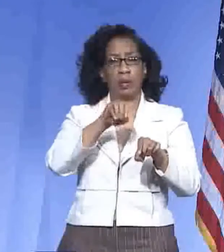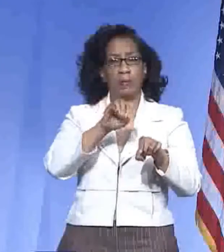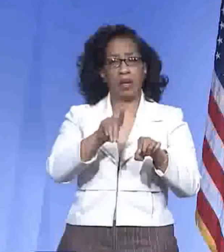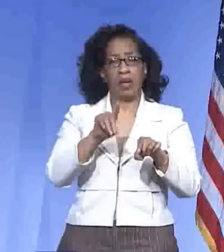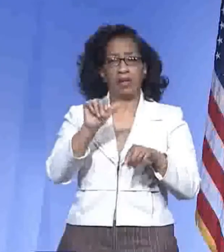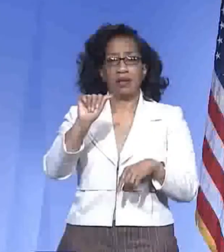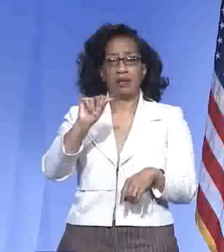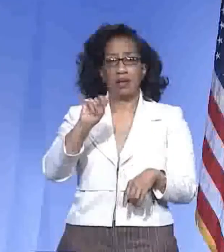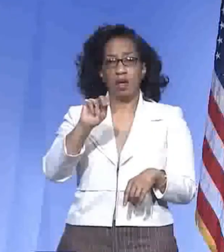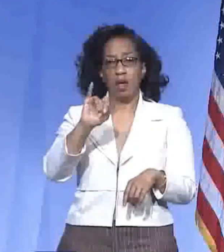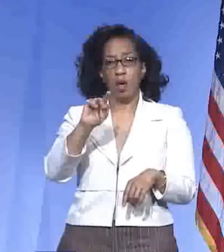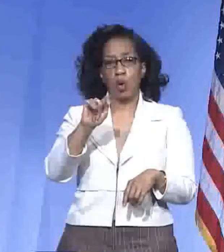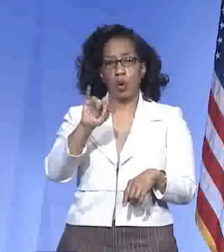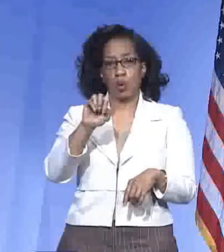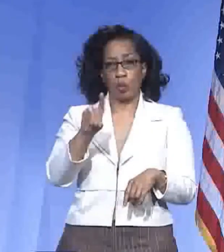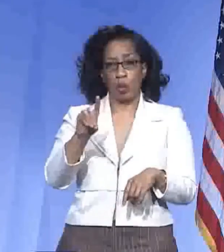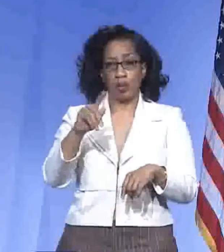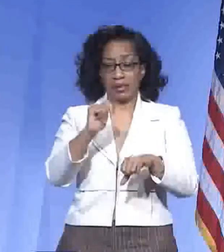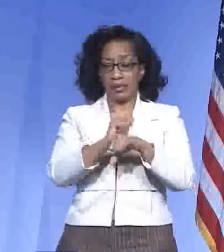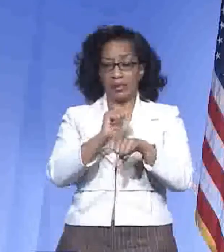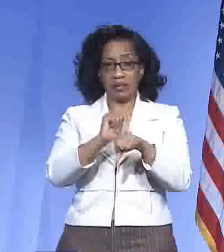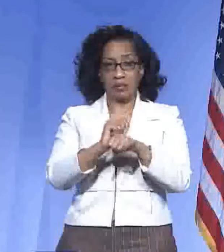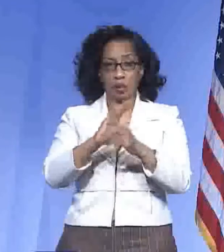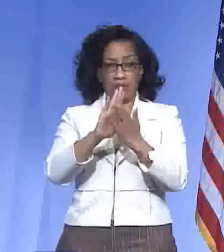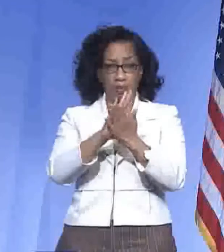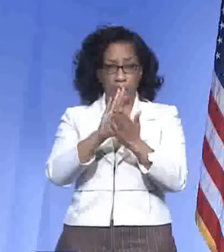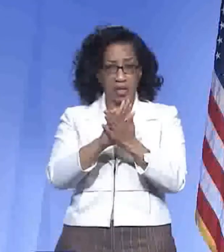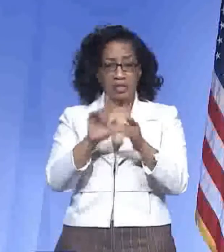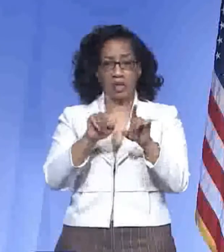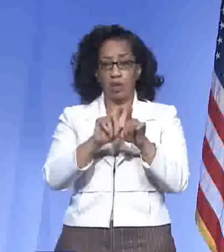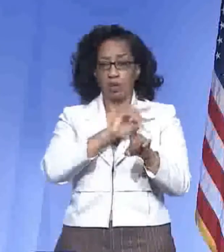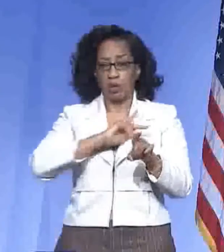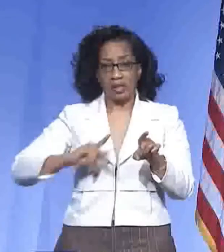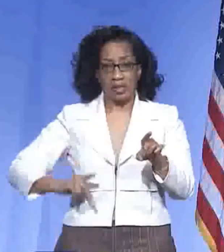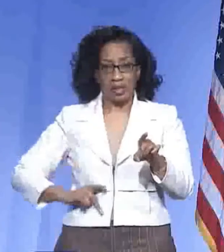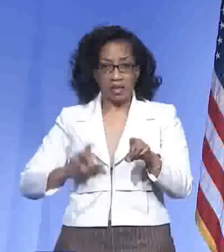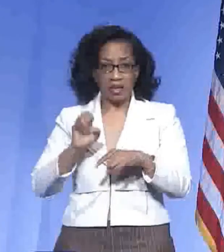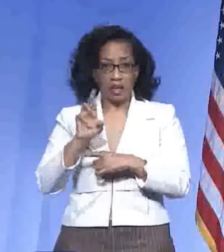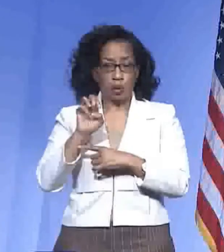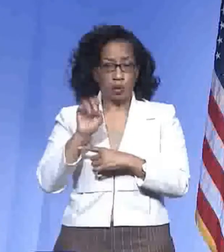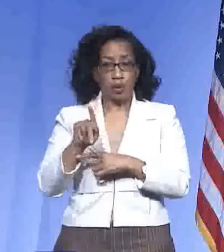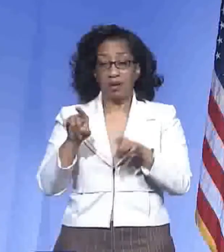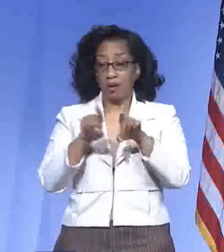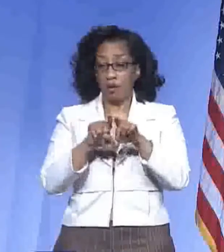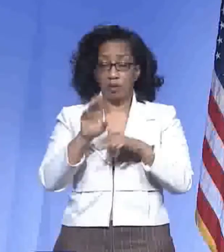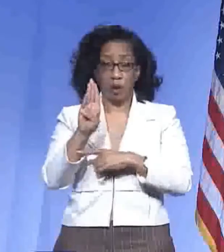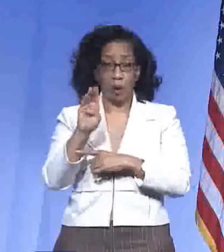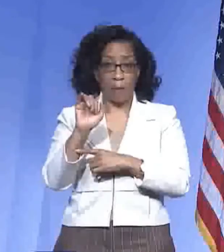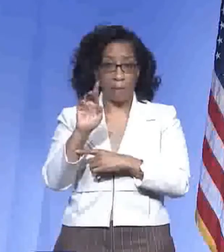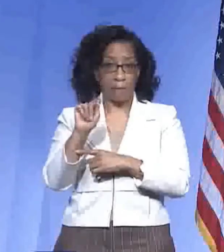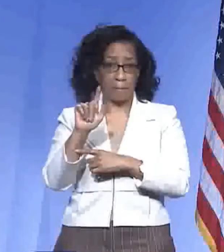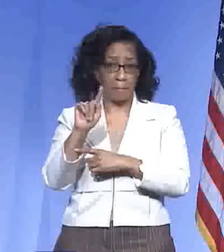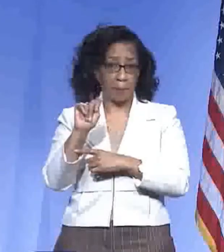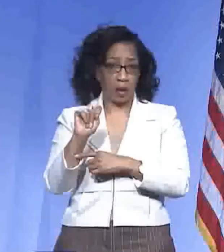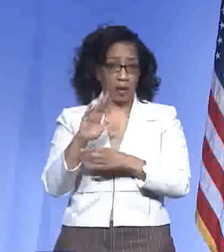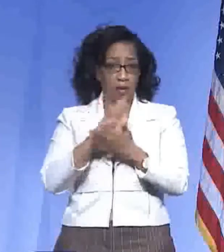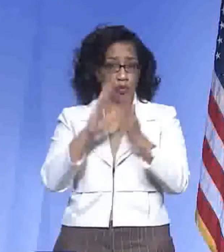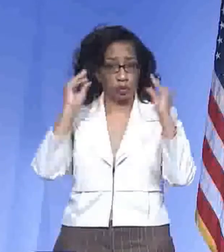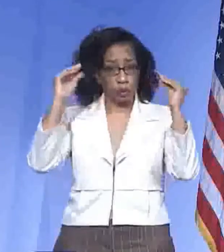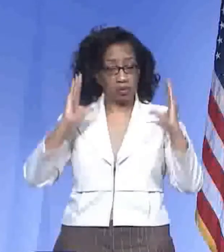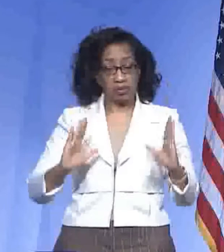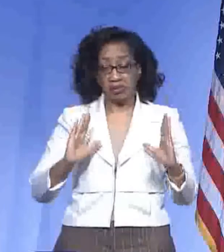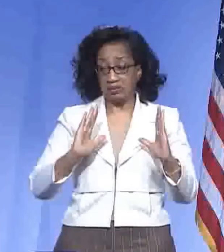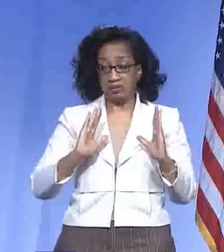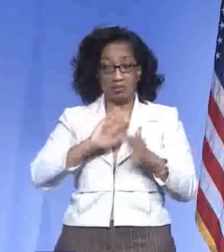Temple of Praise and the Cane Creek Churches, as well as the Bartlett School Teachers. We did all of that last week, and the